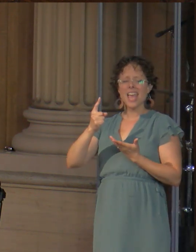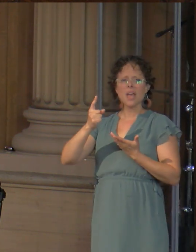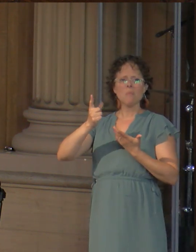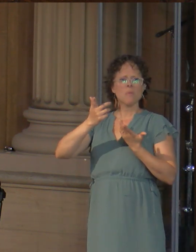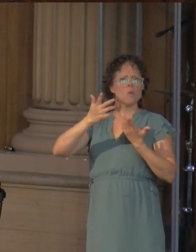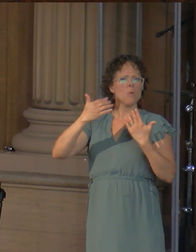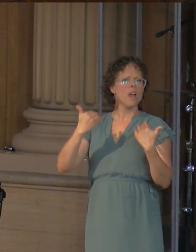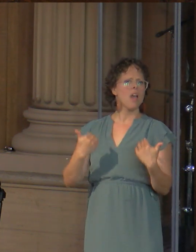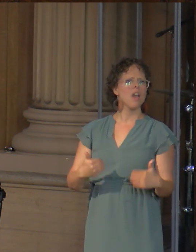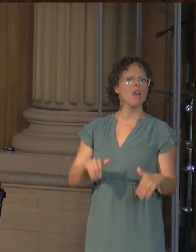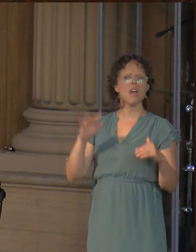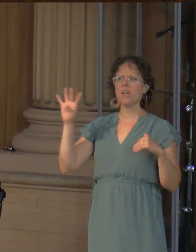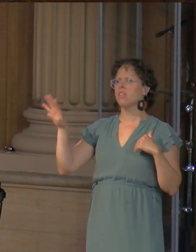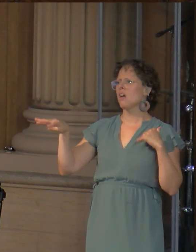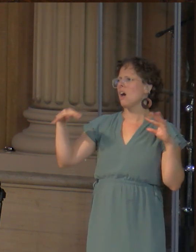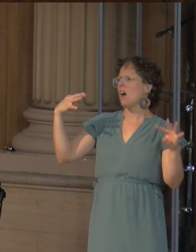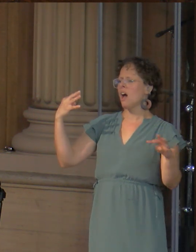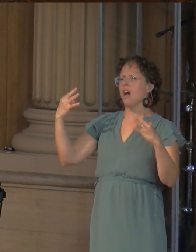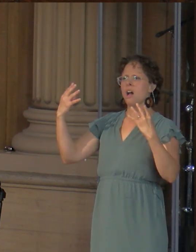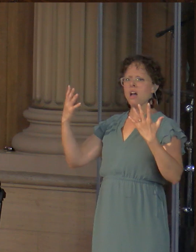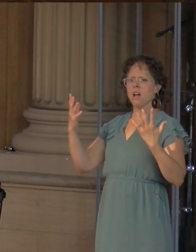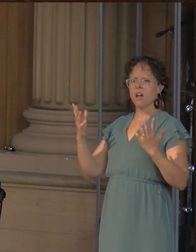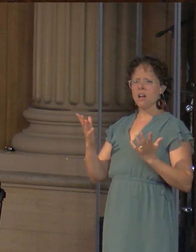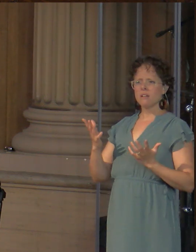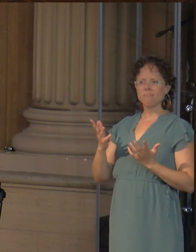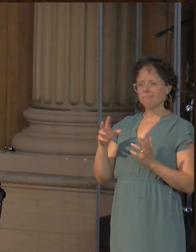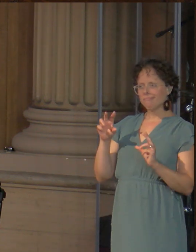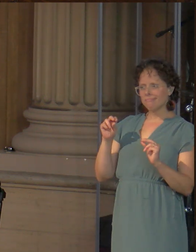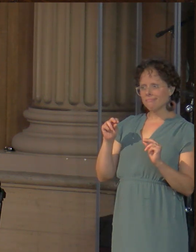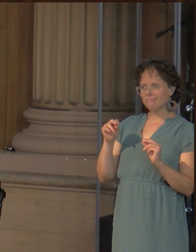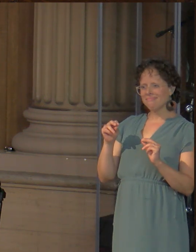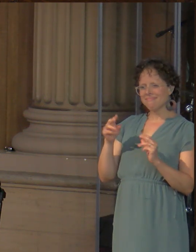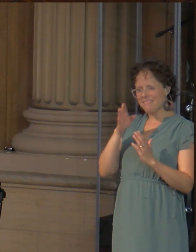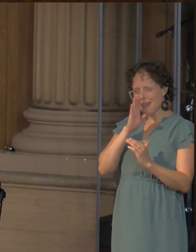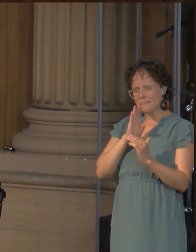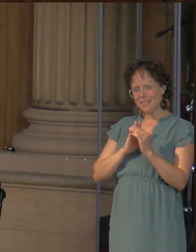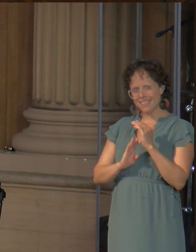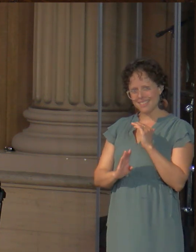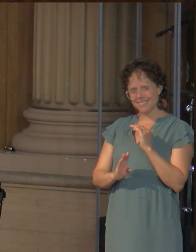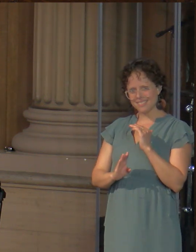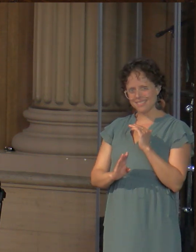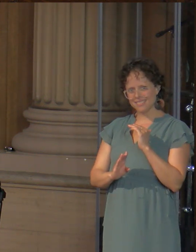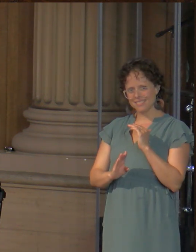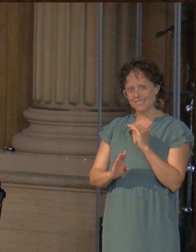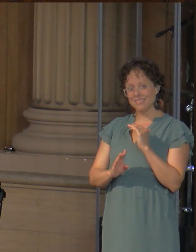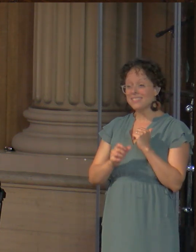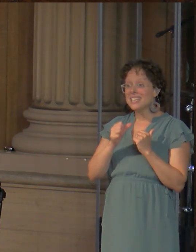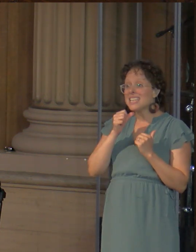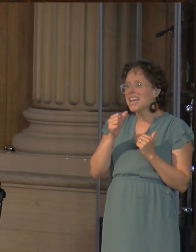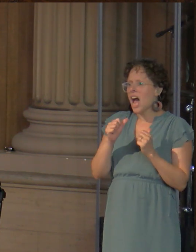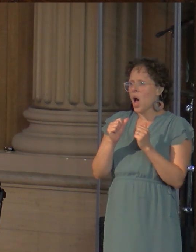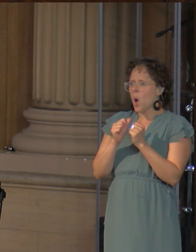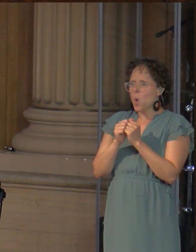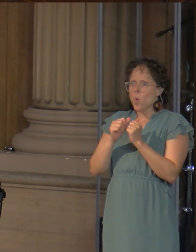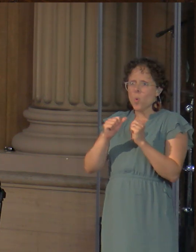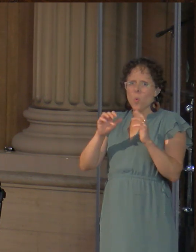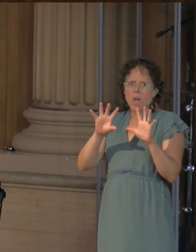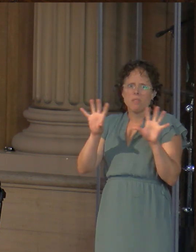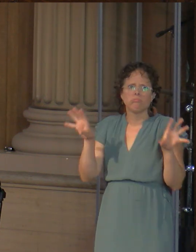But he comes to us today in that still small voice of scripture. Not in the storm and the smoke and the mirrors, but Jesus and